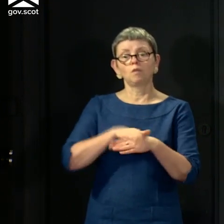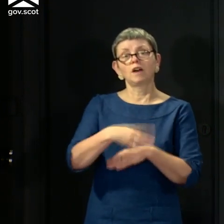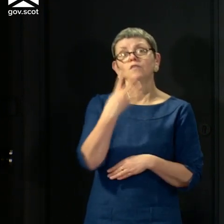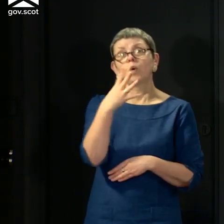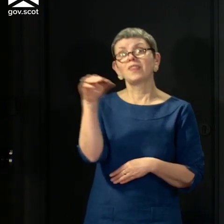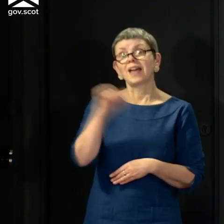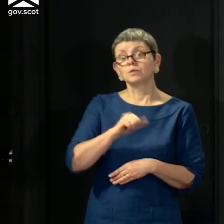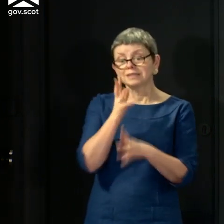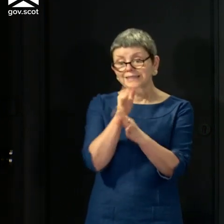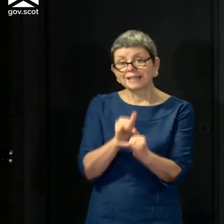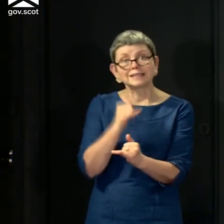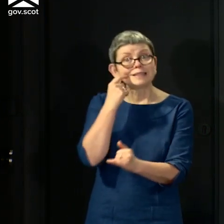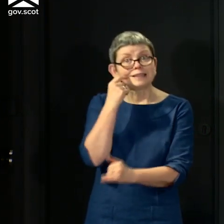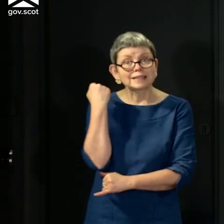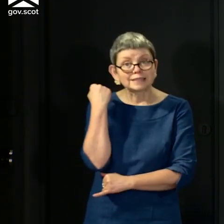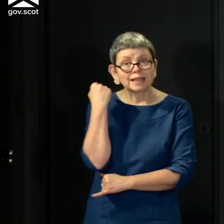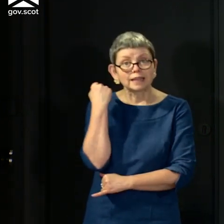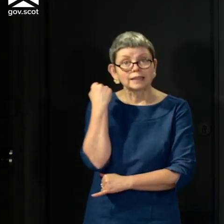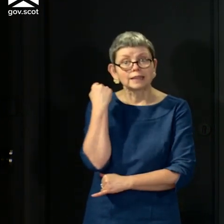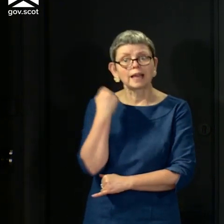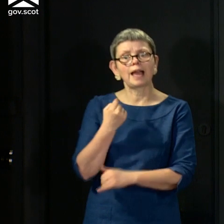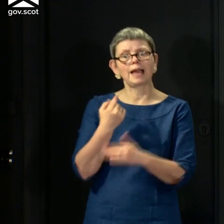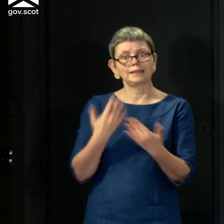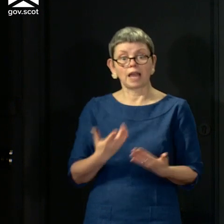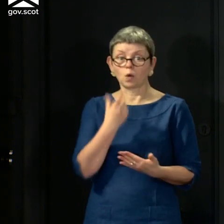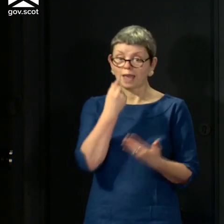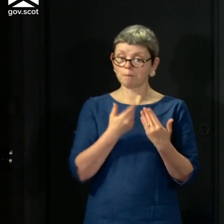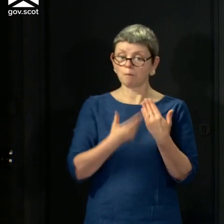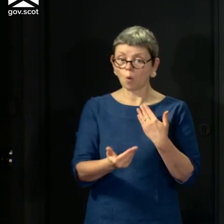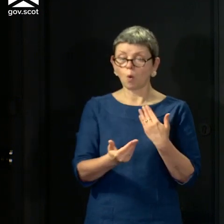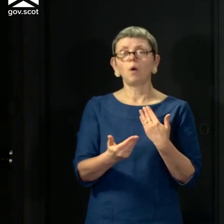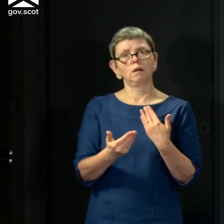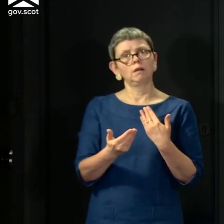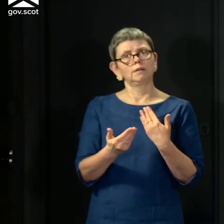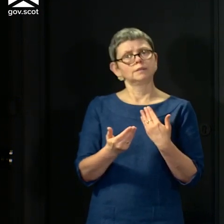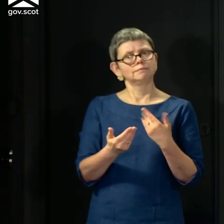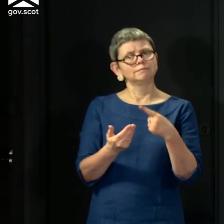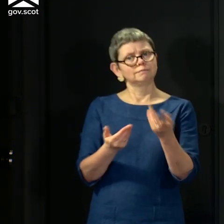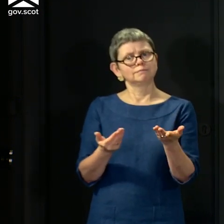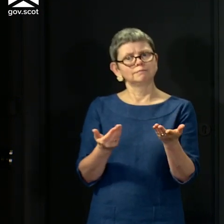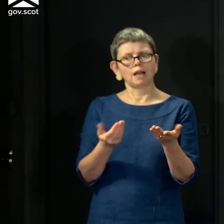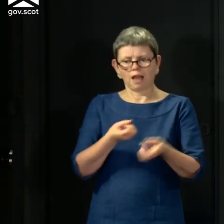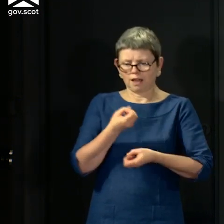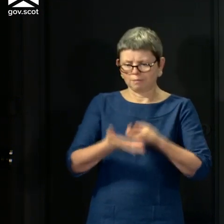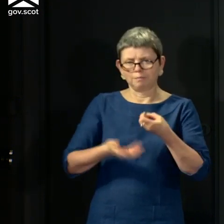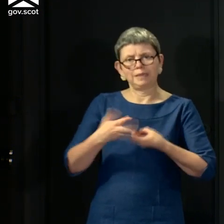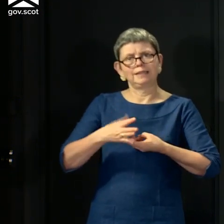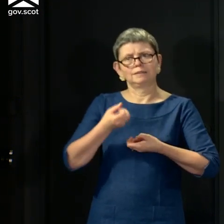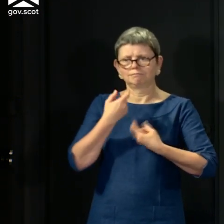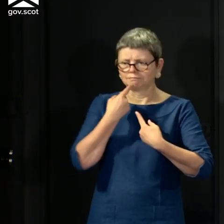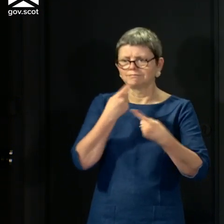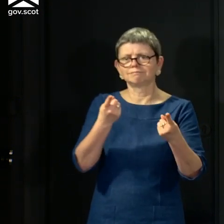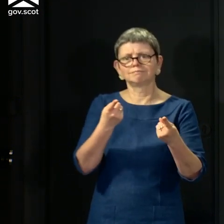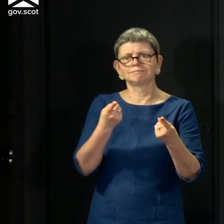and now that we have that increased and increasing capacity, we have been able, as you've just heard me do, to announce a further